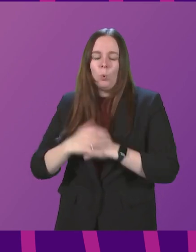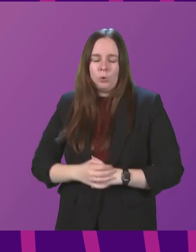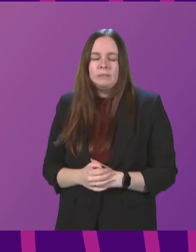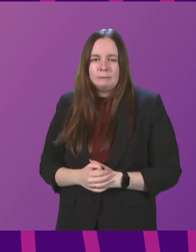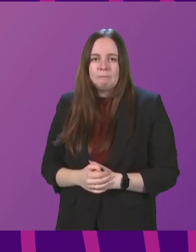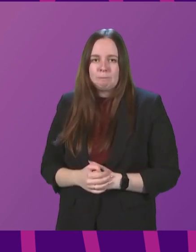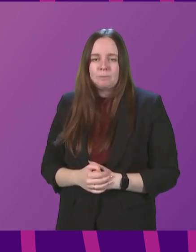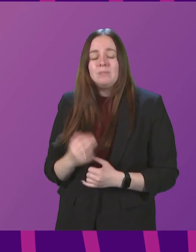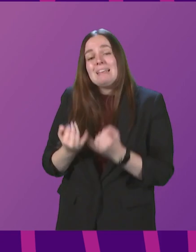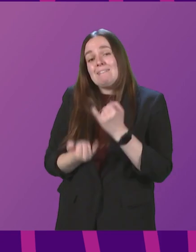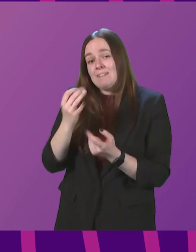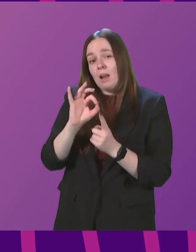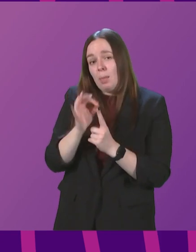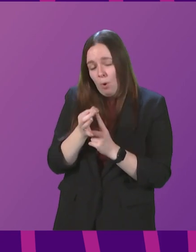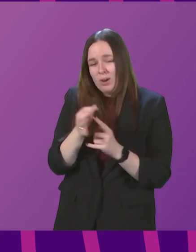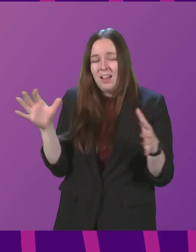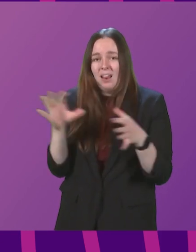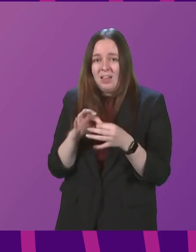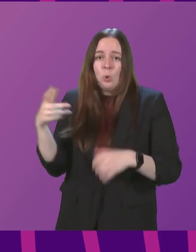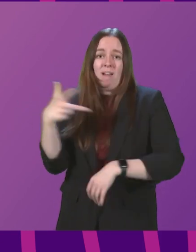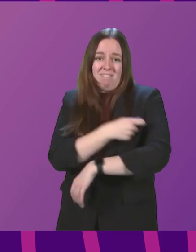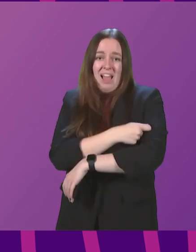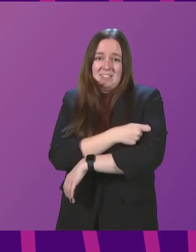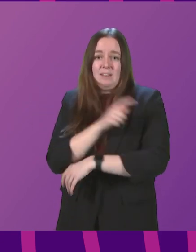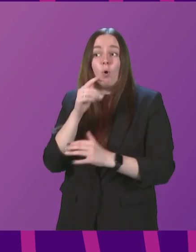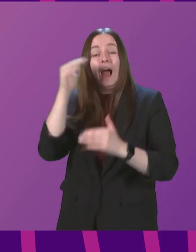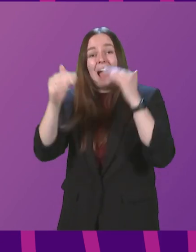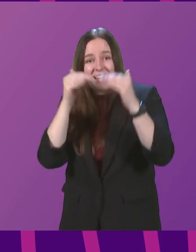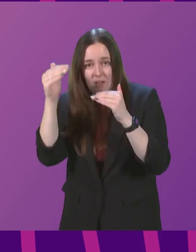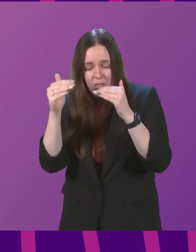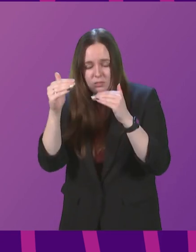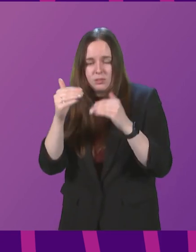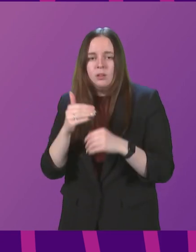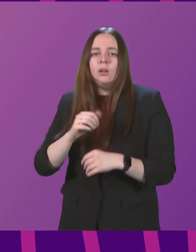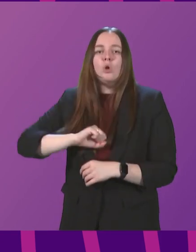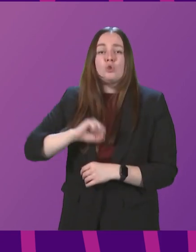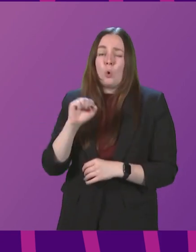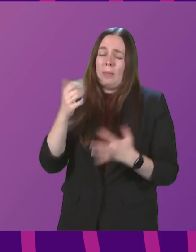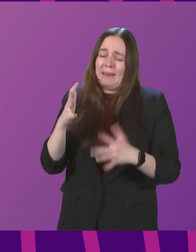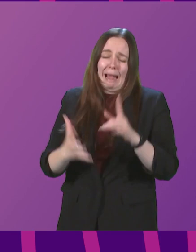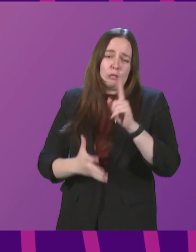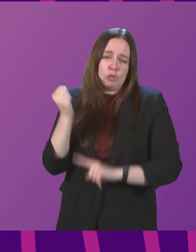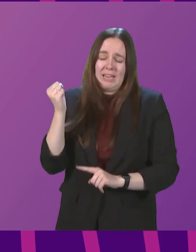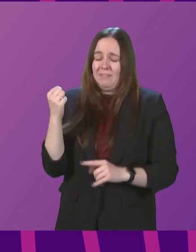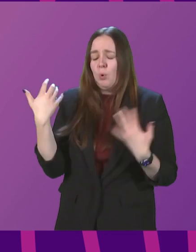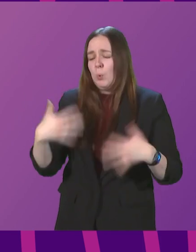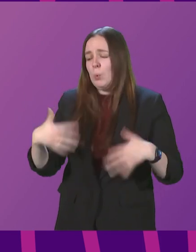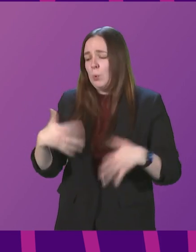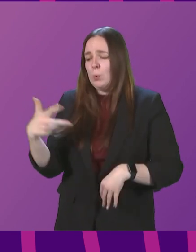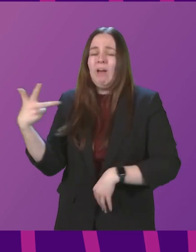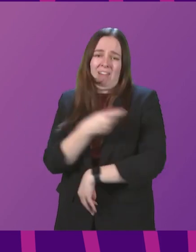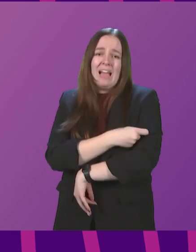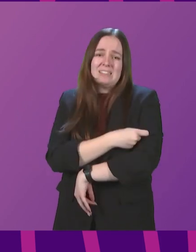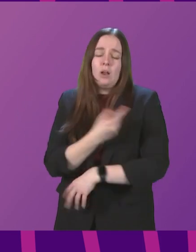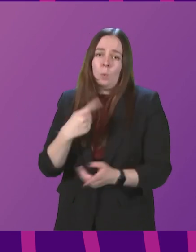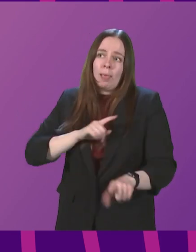Now, the final point I want to make relates to vaccinations for adults. Scotland has achieved very high rates of vaccination. We are